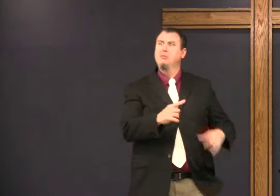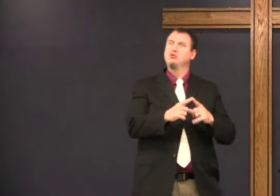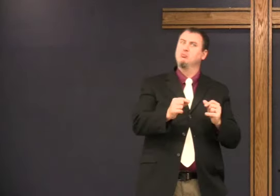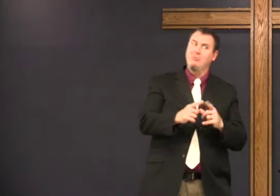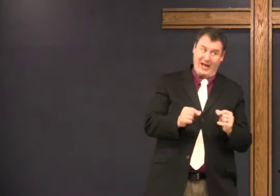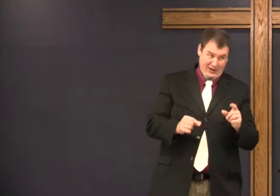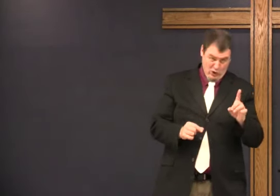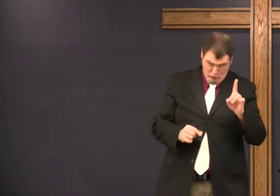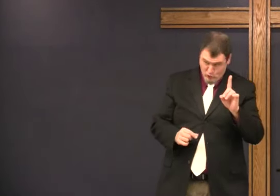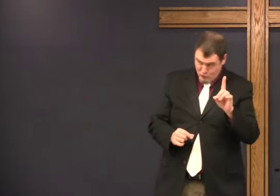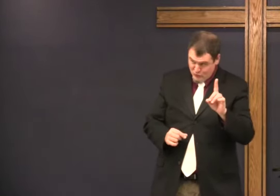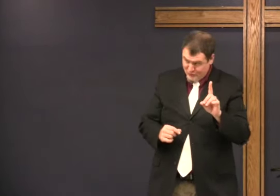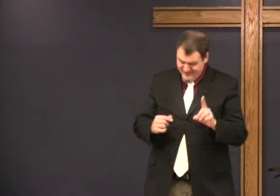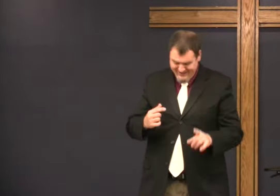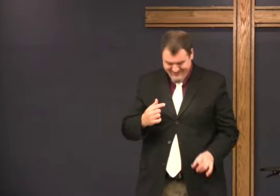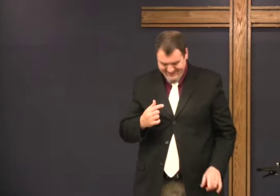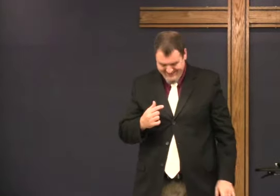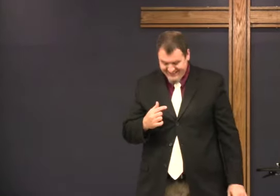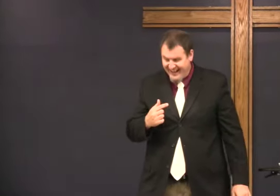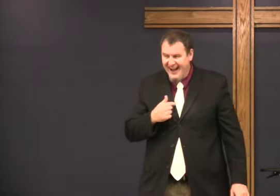Almost the same as Japanese. Ah!